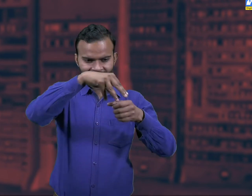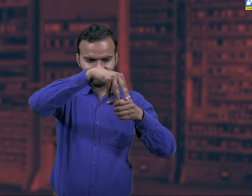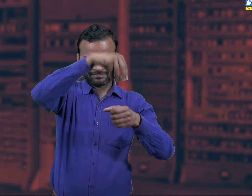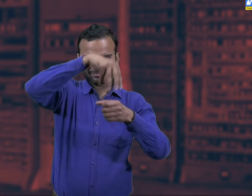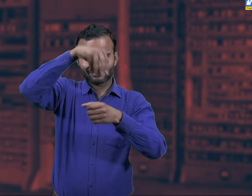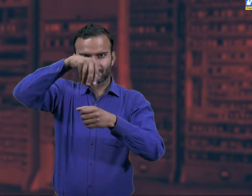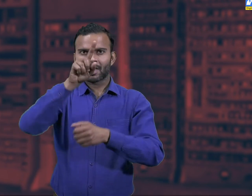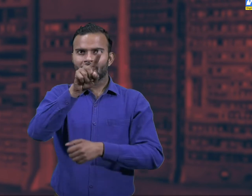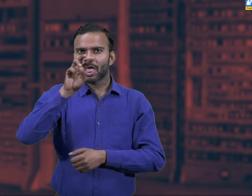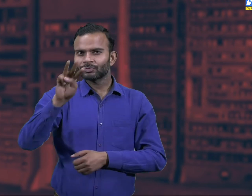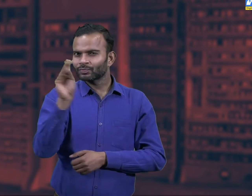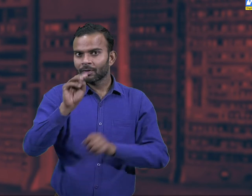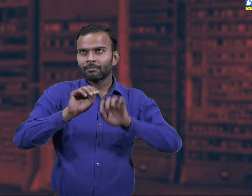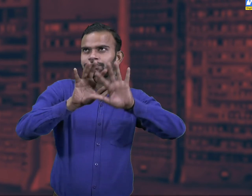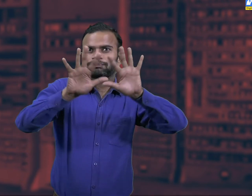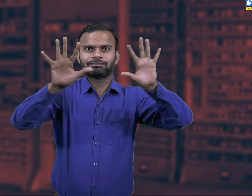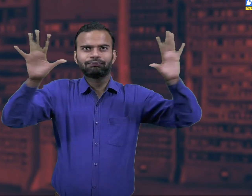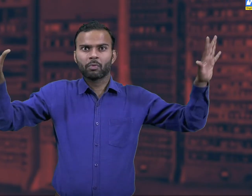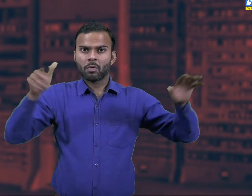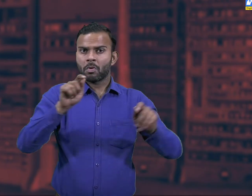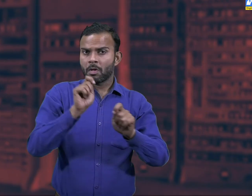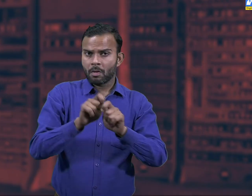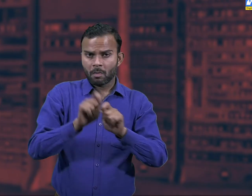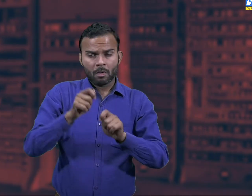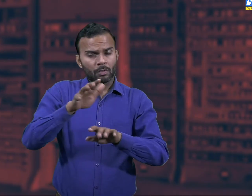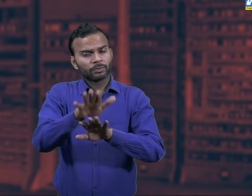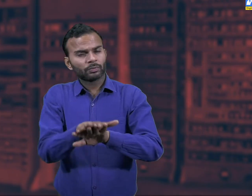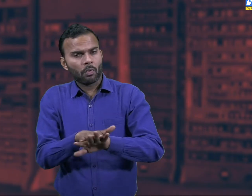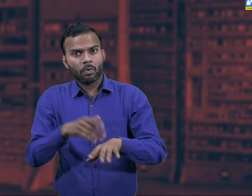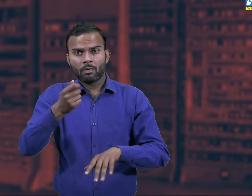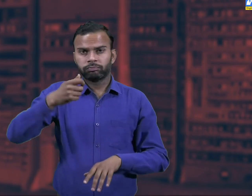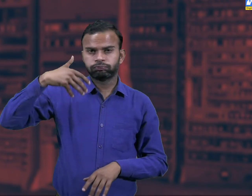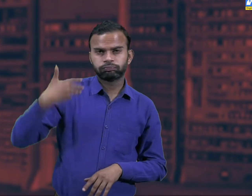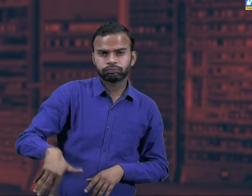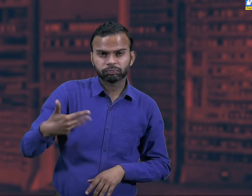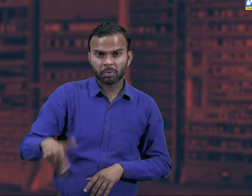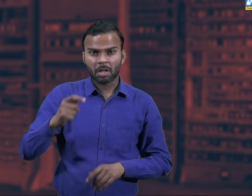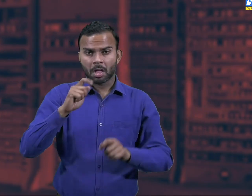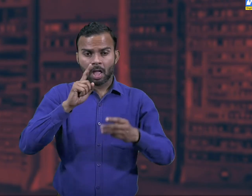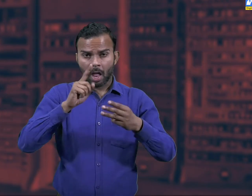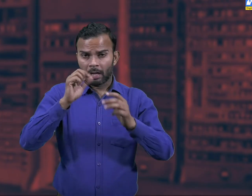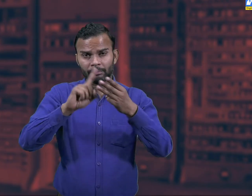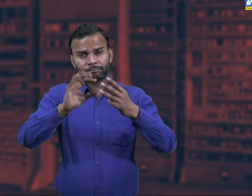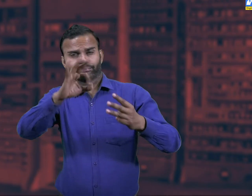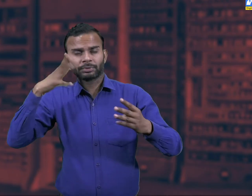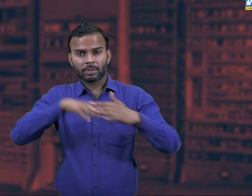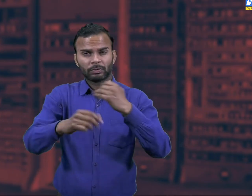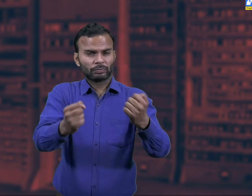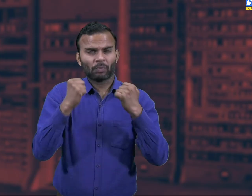earlier, that in 1st generation computer, 1000 vacuum tubes were used, which was very